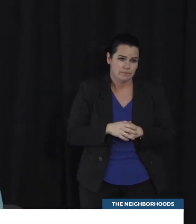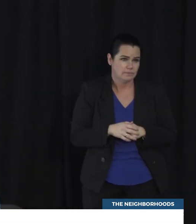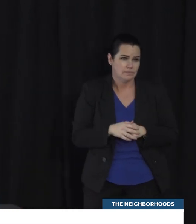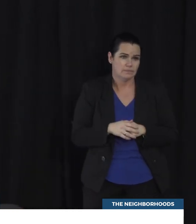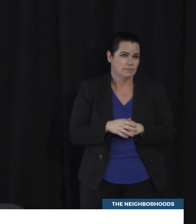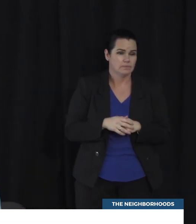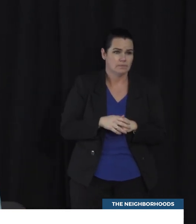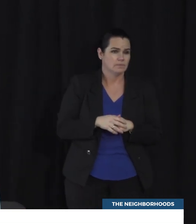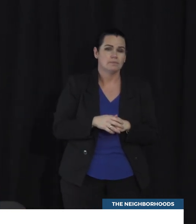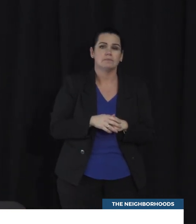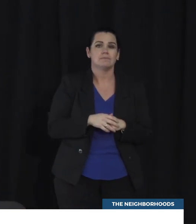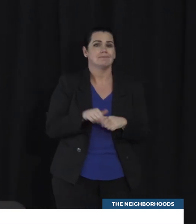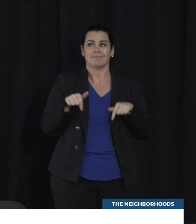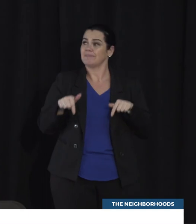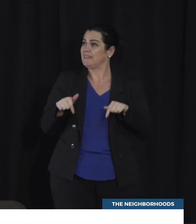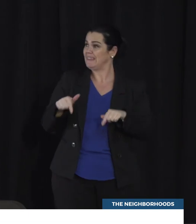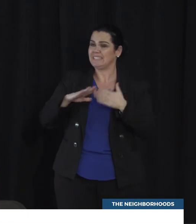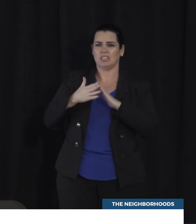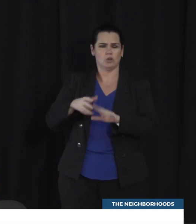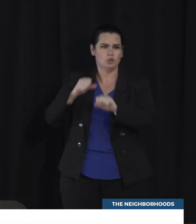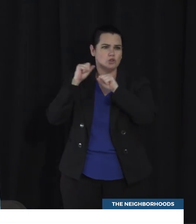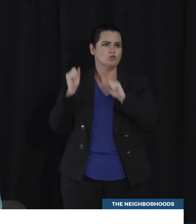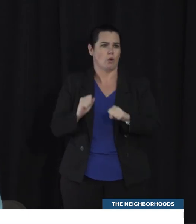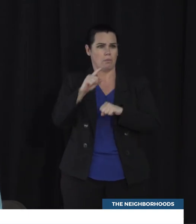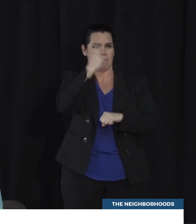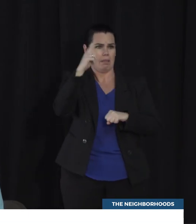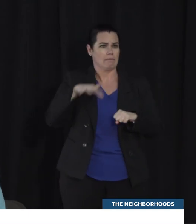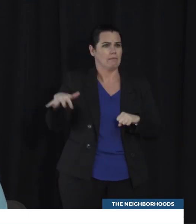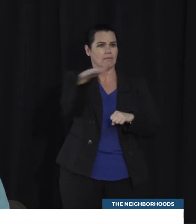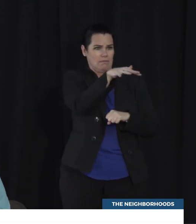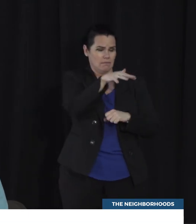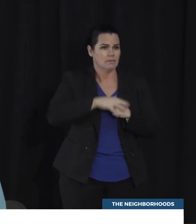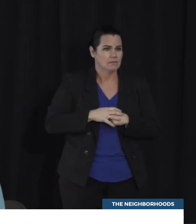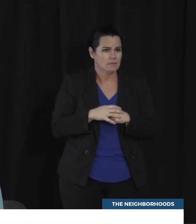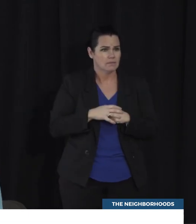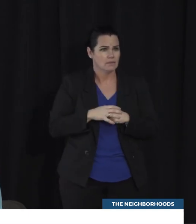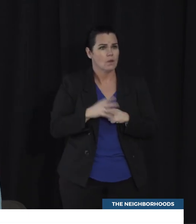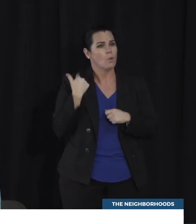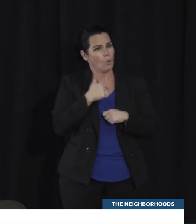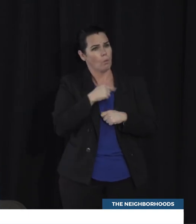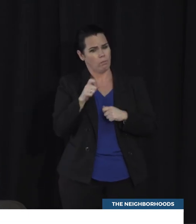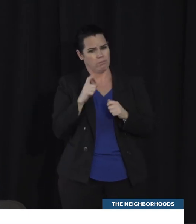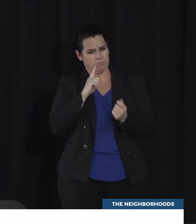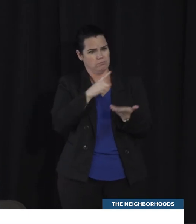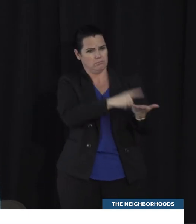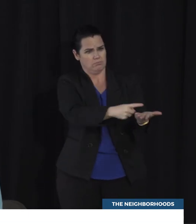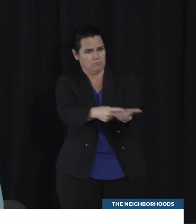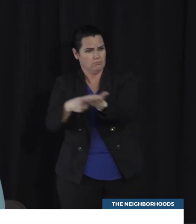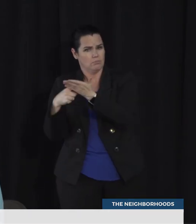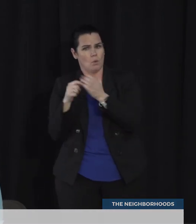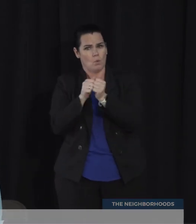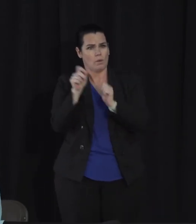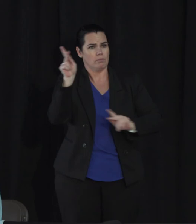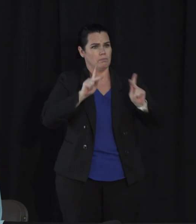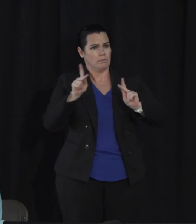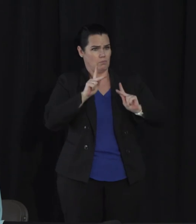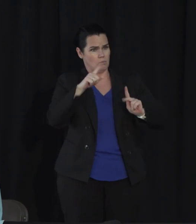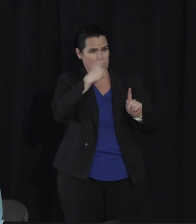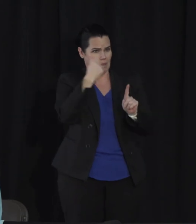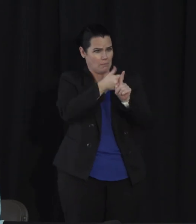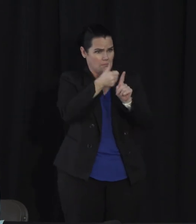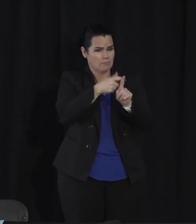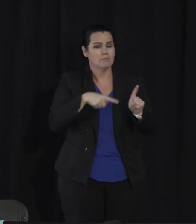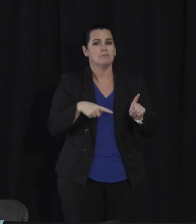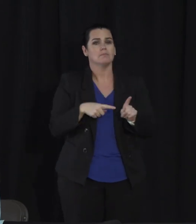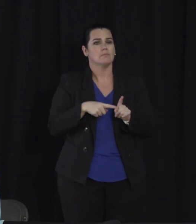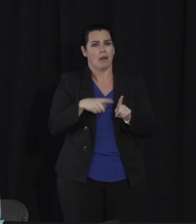that is predominantly African American. And we need to make sure that we're having conversations with this population. I know